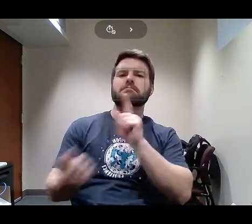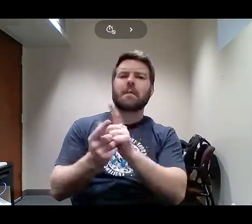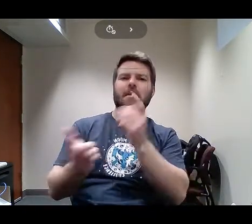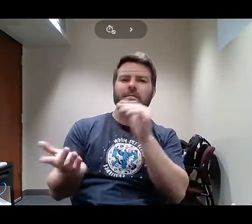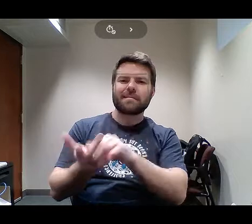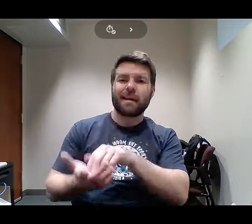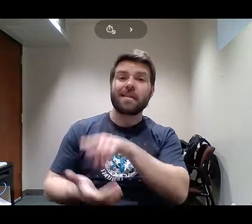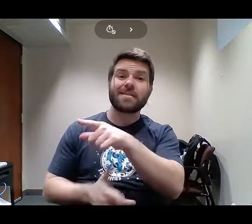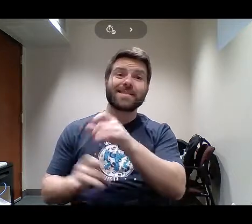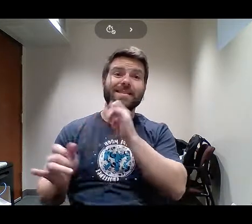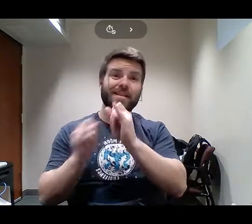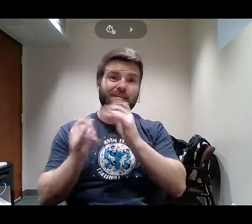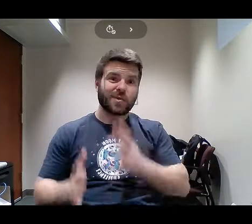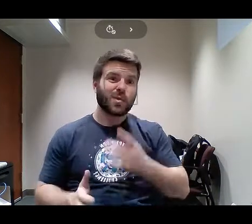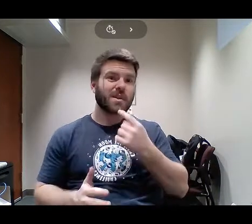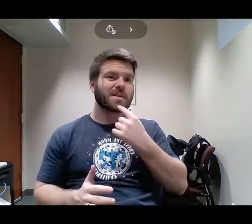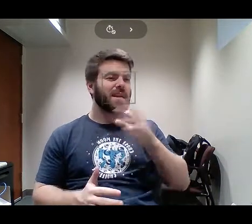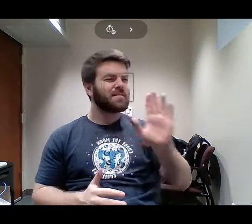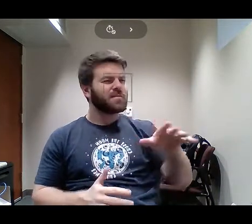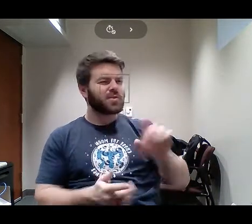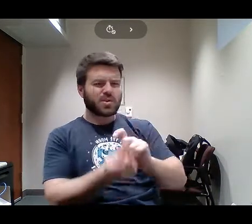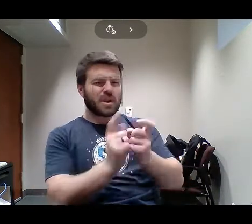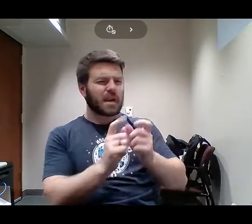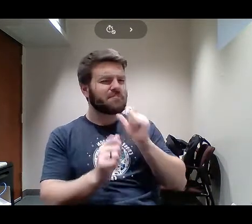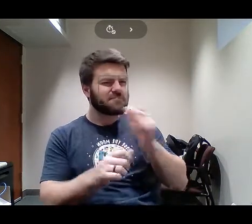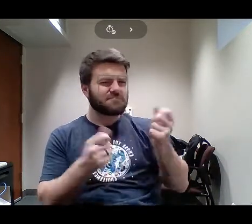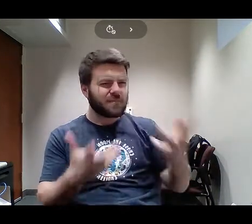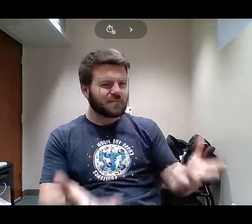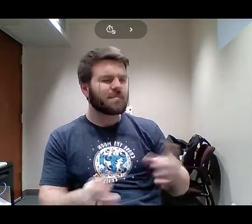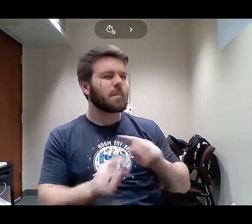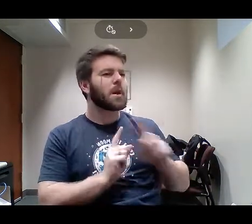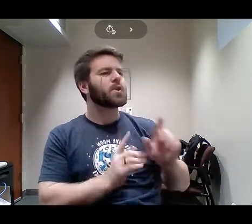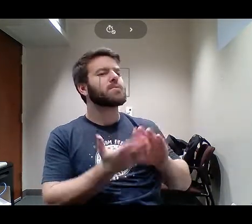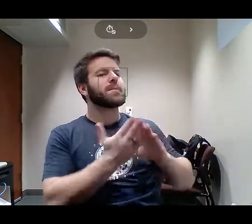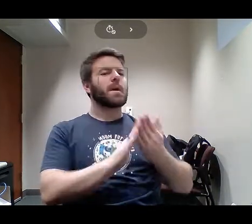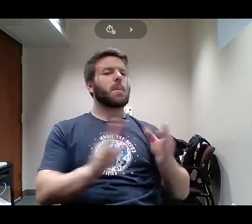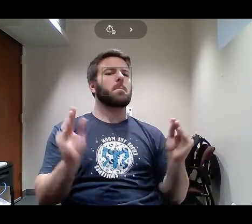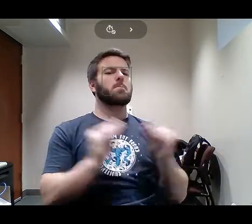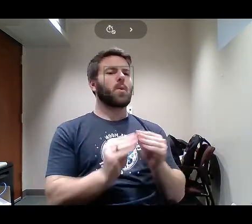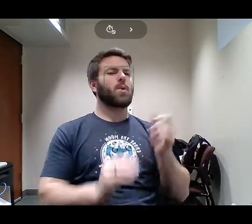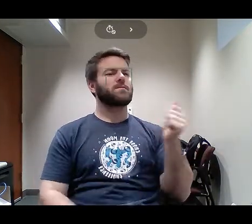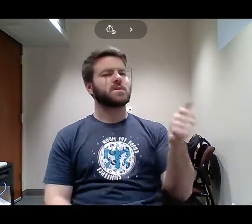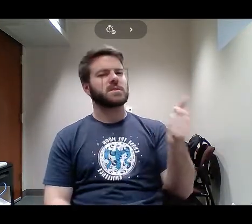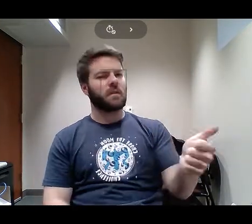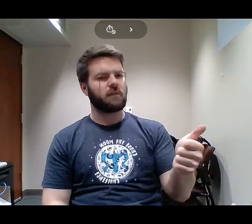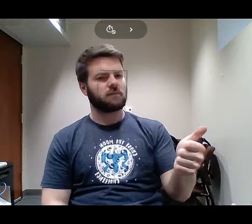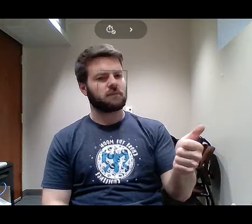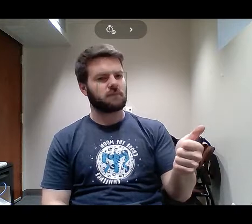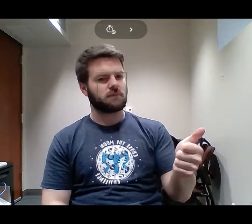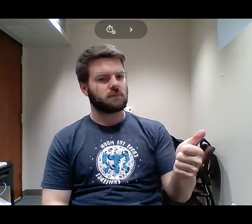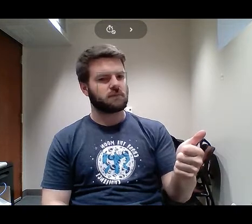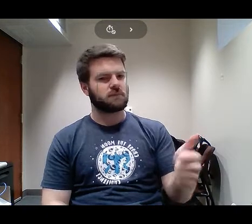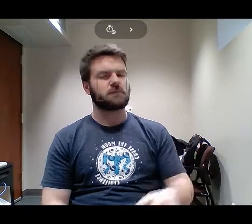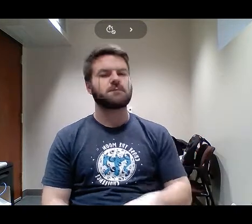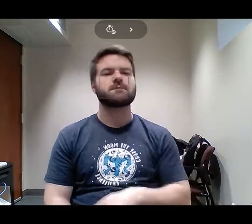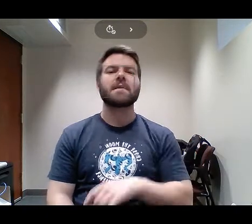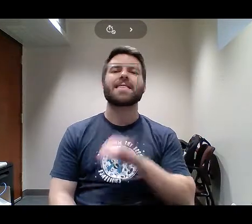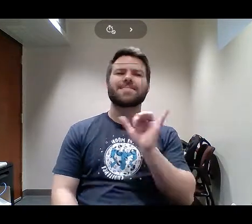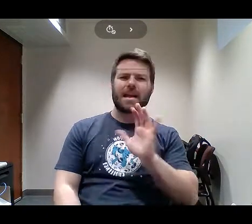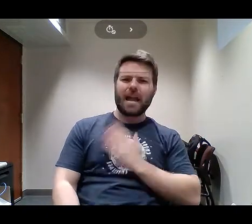trying to do. Become more of ourselves. And I believe that there is a lesson in almost everything that you do in